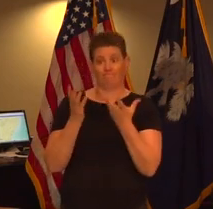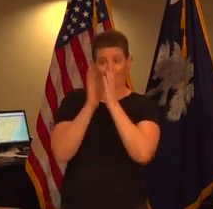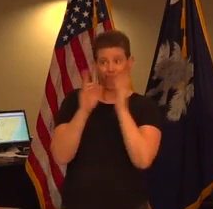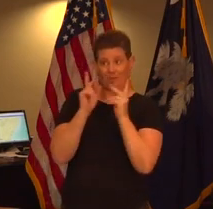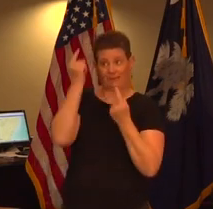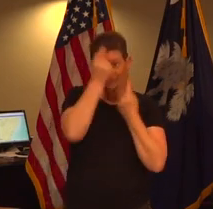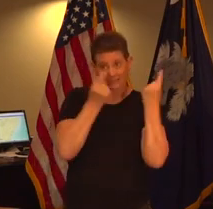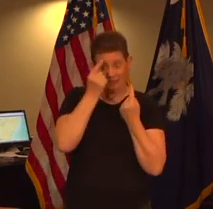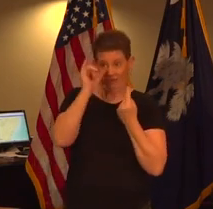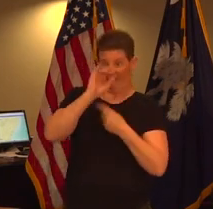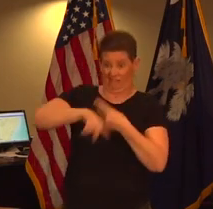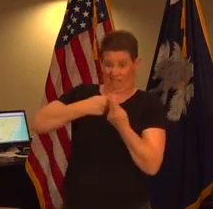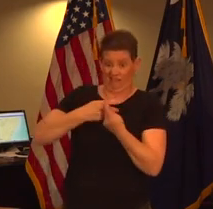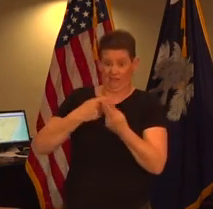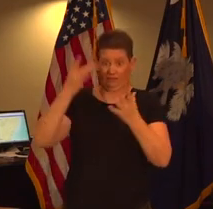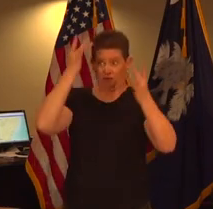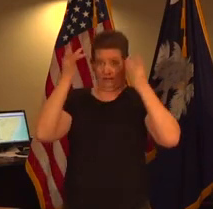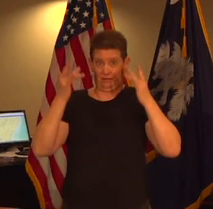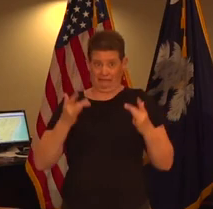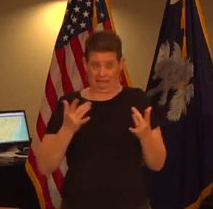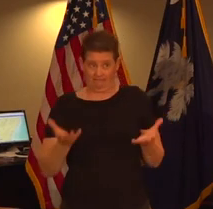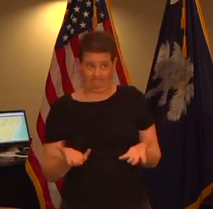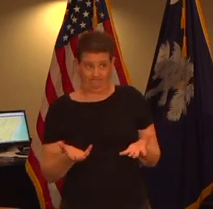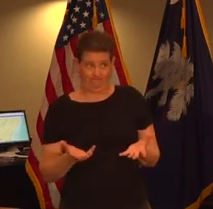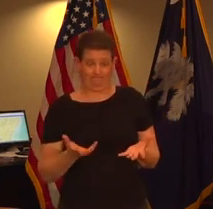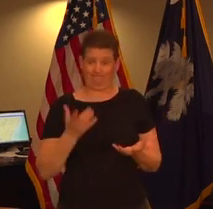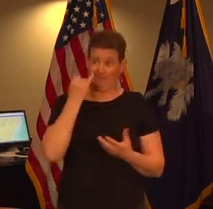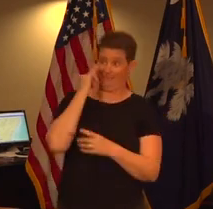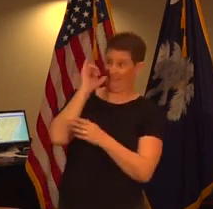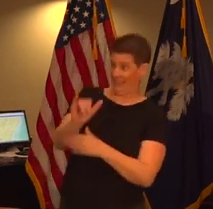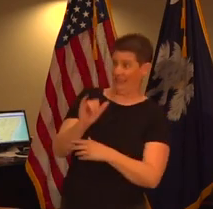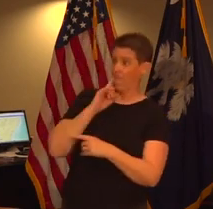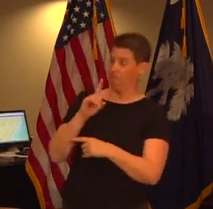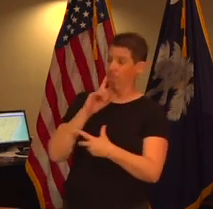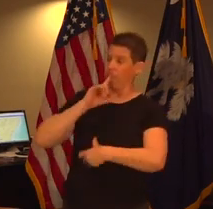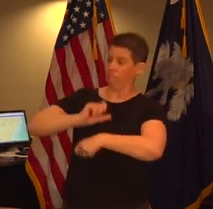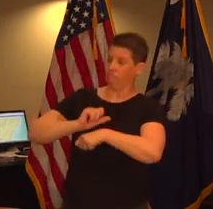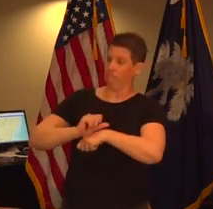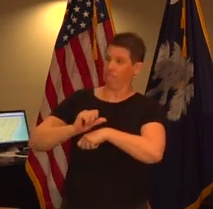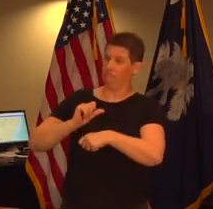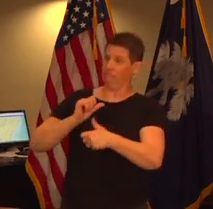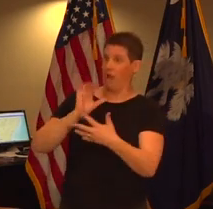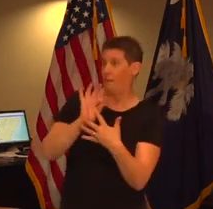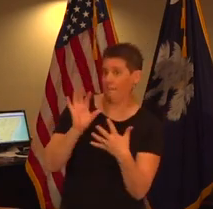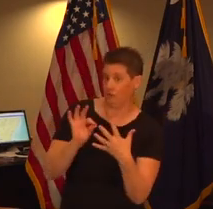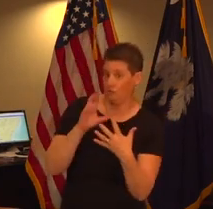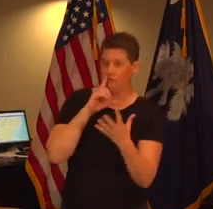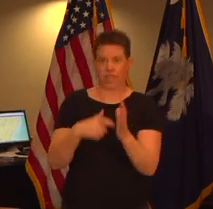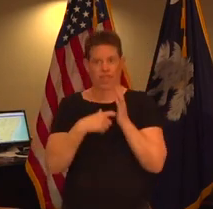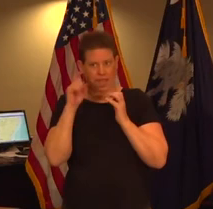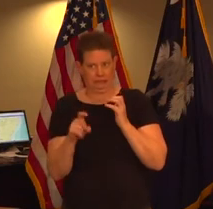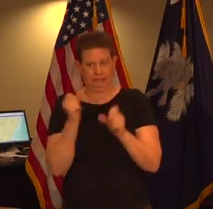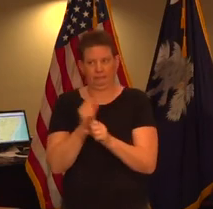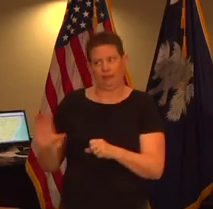having when they're getting those services and whether or not those services are optional and to make the best